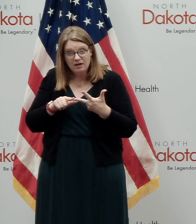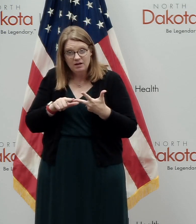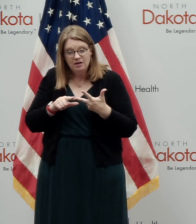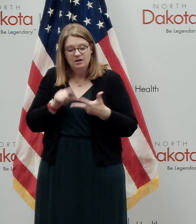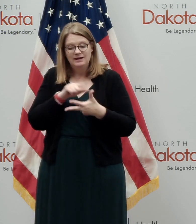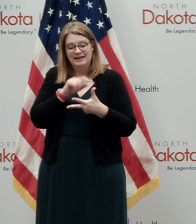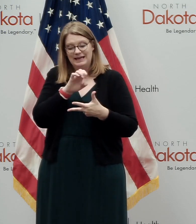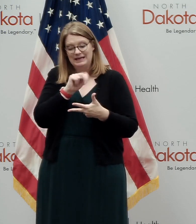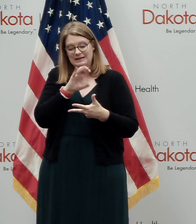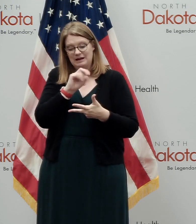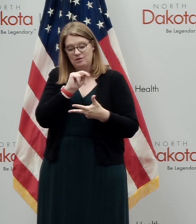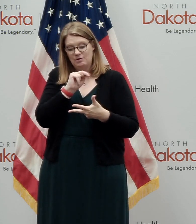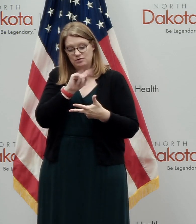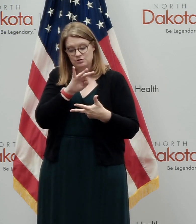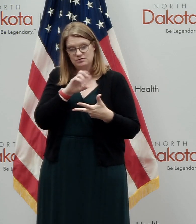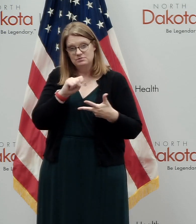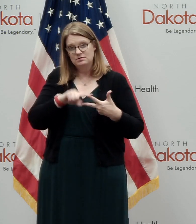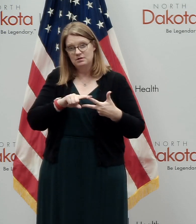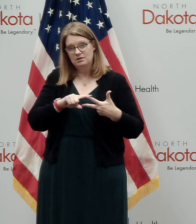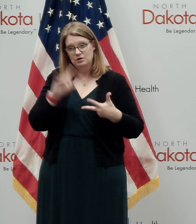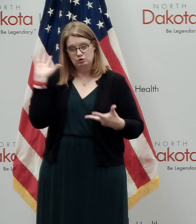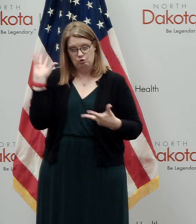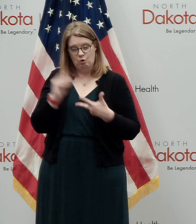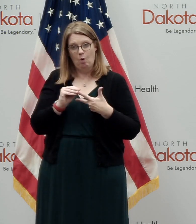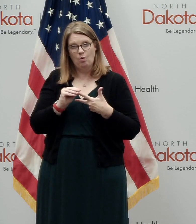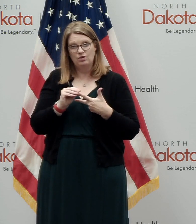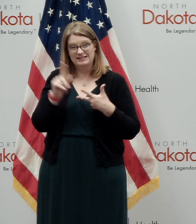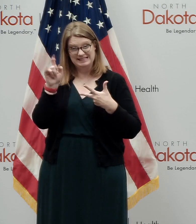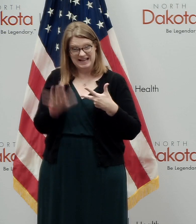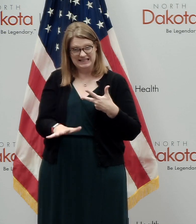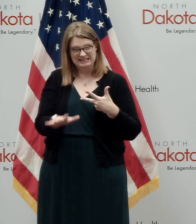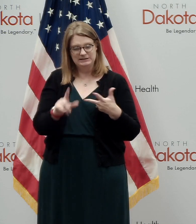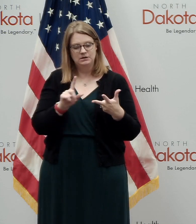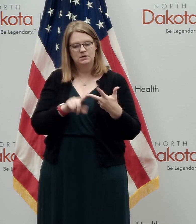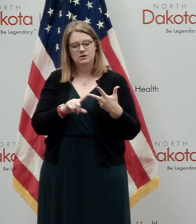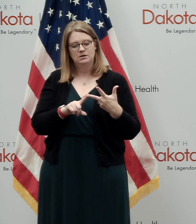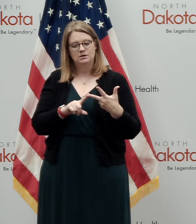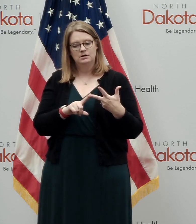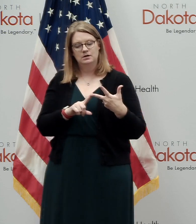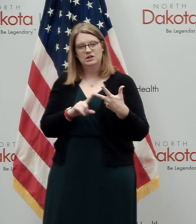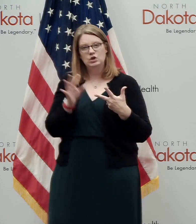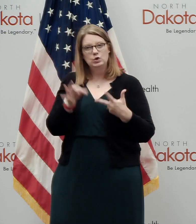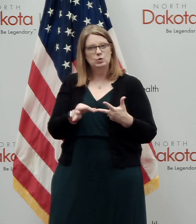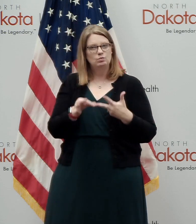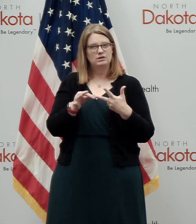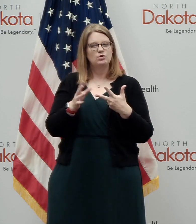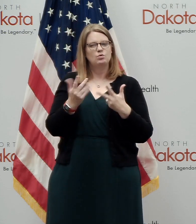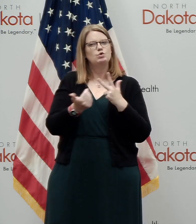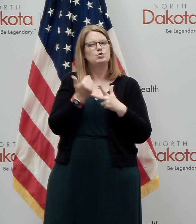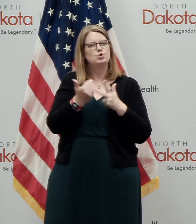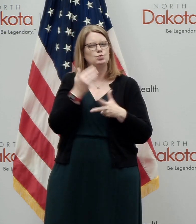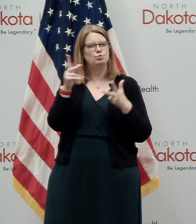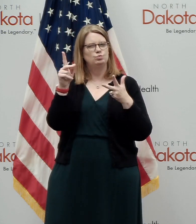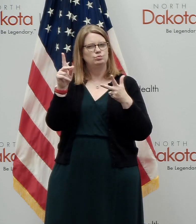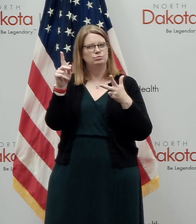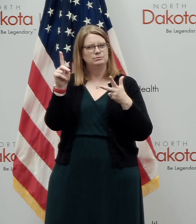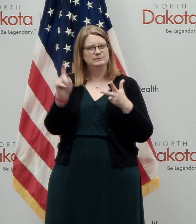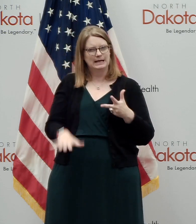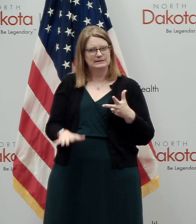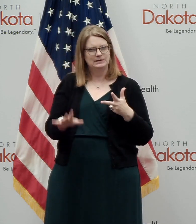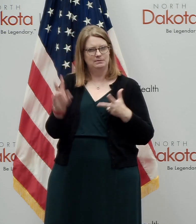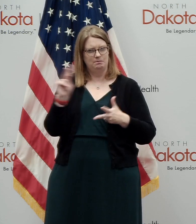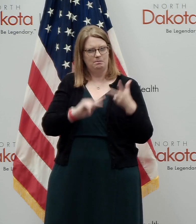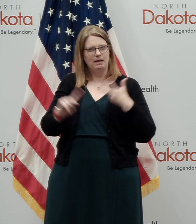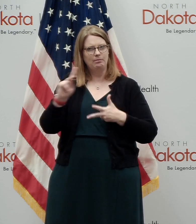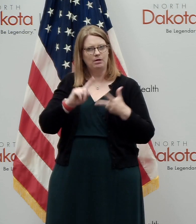is encounters. The second is total specimens or total tests. And the third is unique individuals that were, that